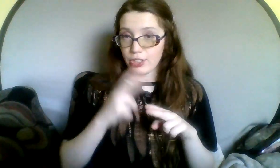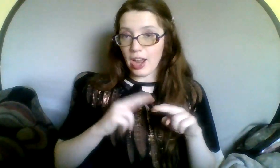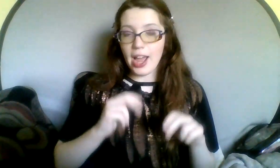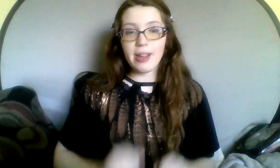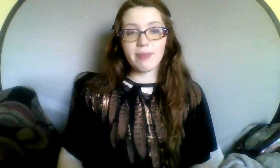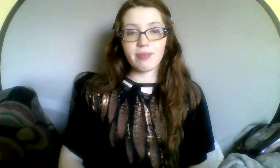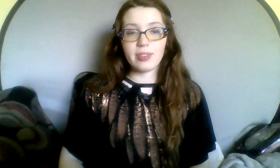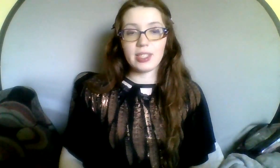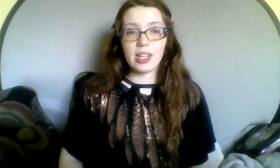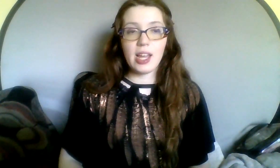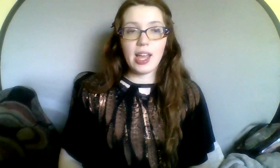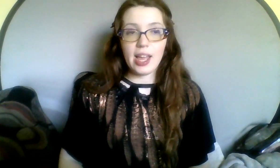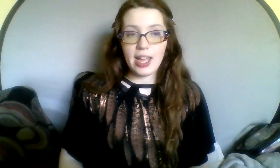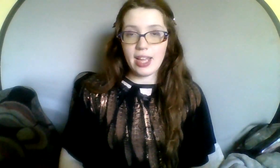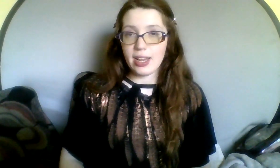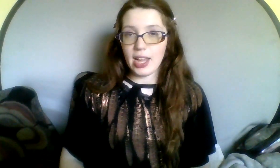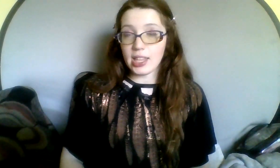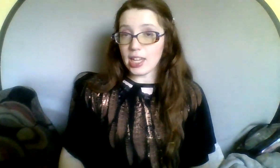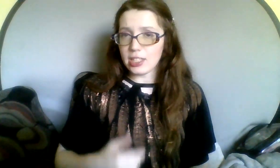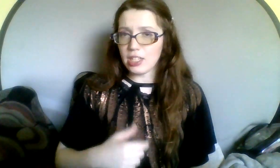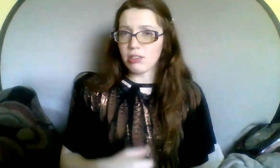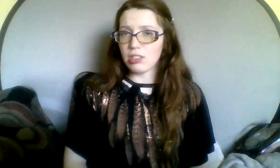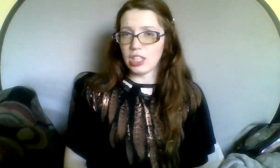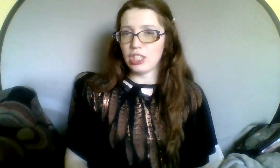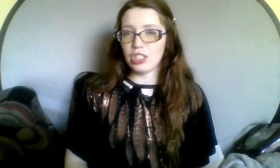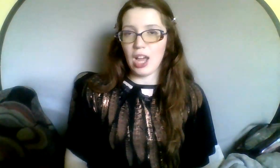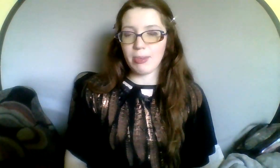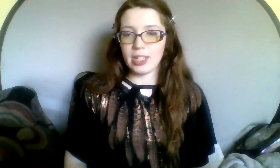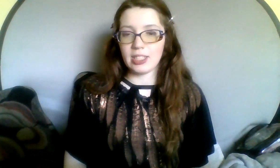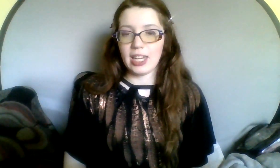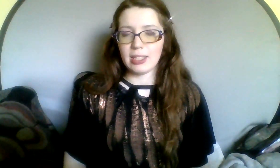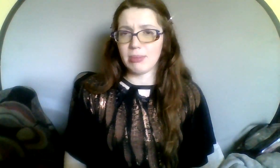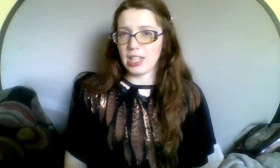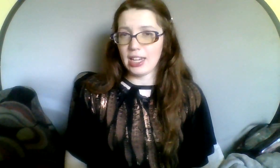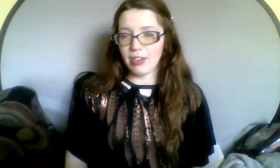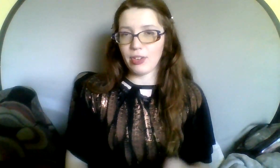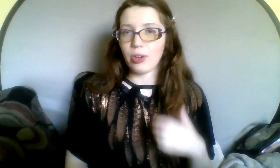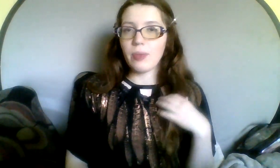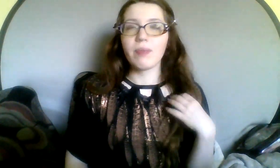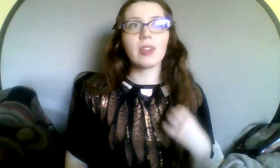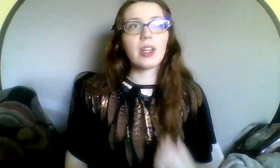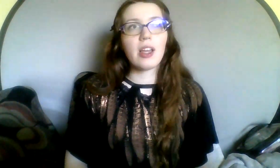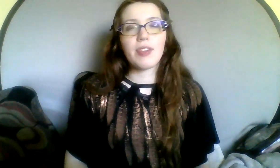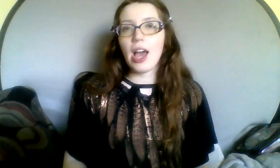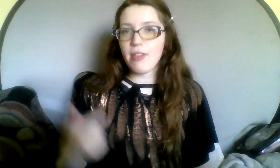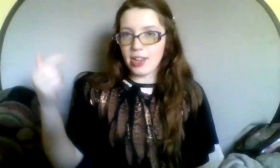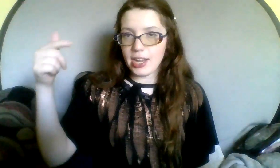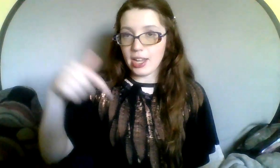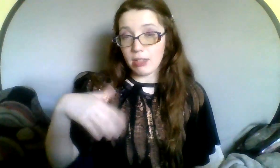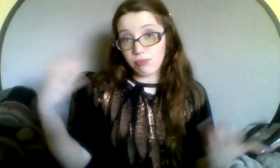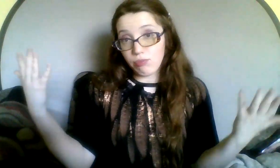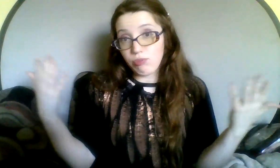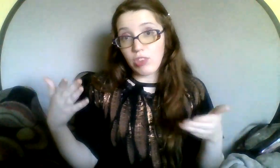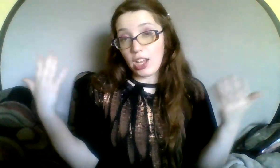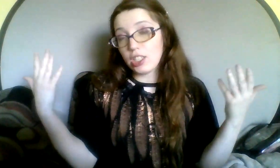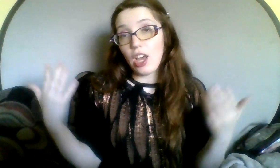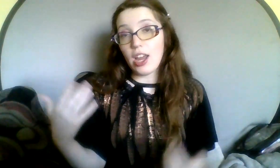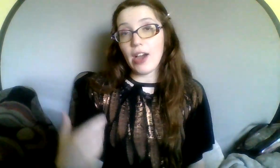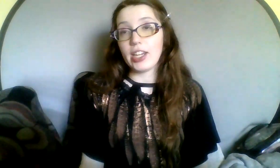try. And I think I did a decent job translating because it's kind of difficult. If you have any thoughts on how I